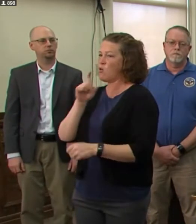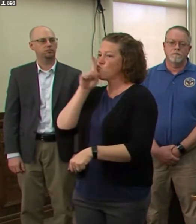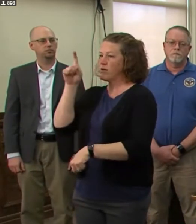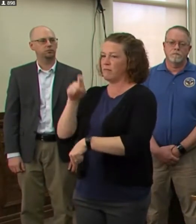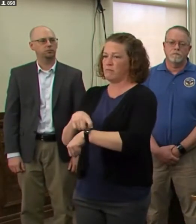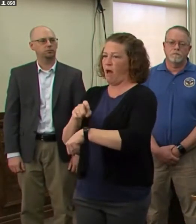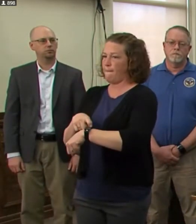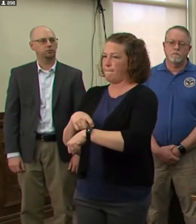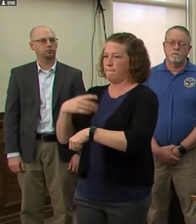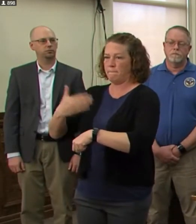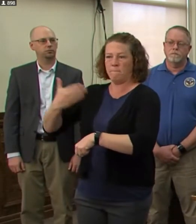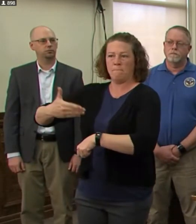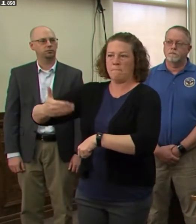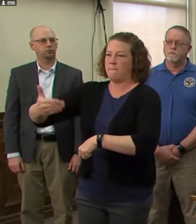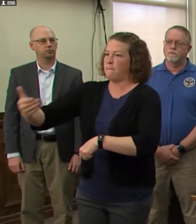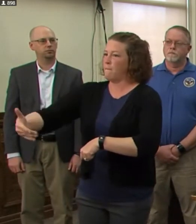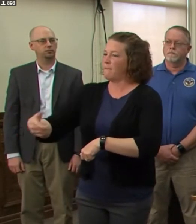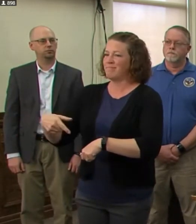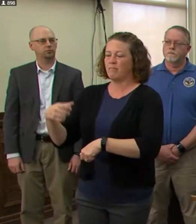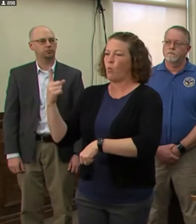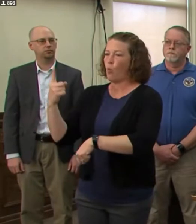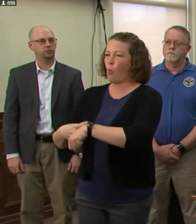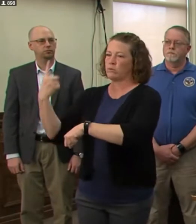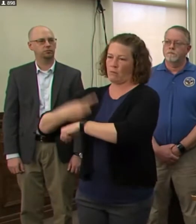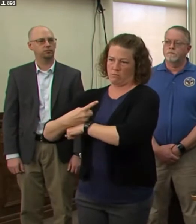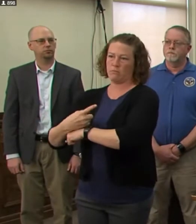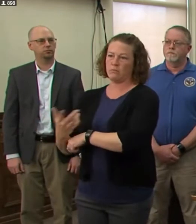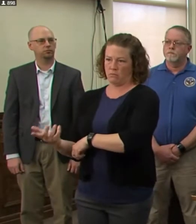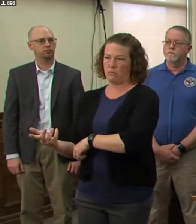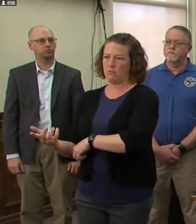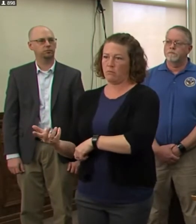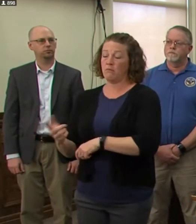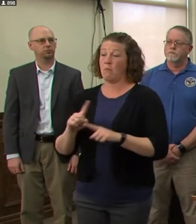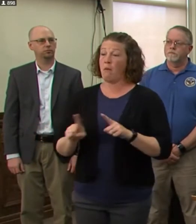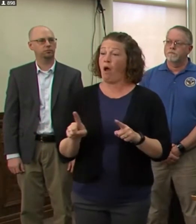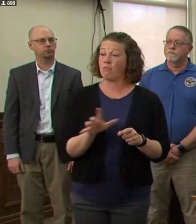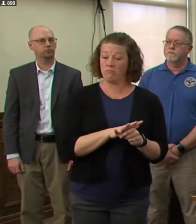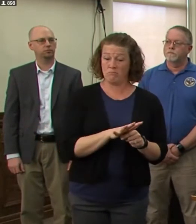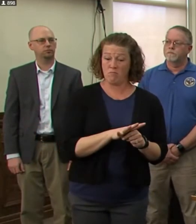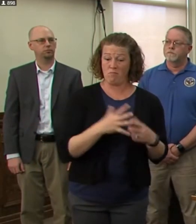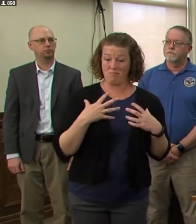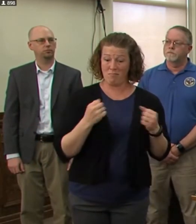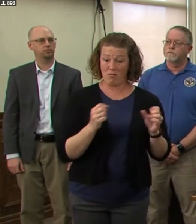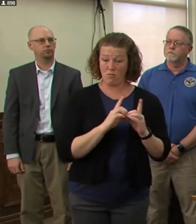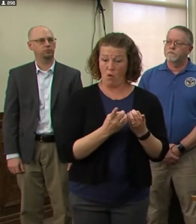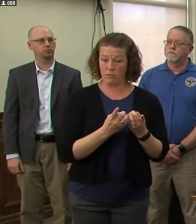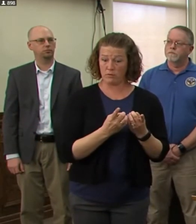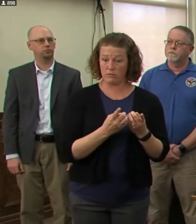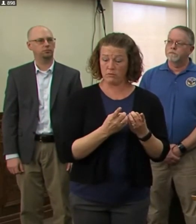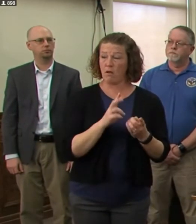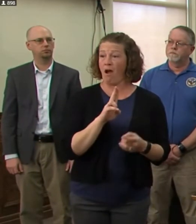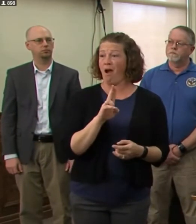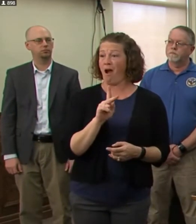But if you look at your local health departments, you might see their information updated quicker than our daily update.